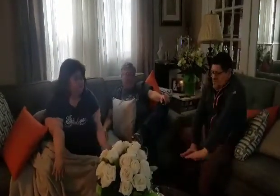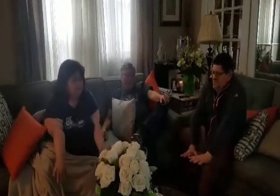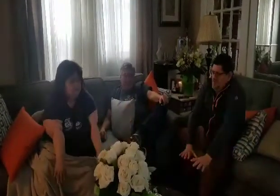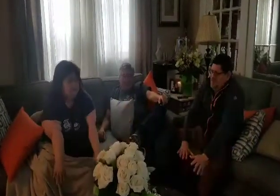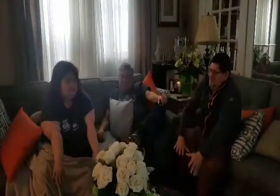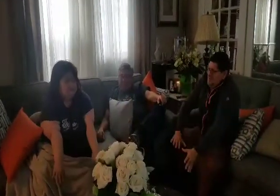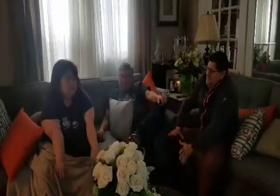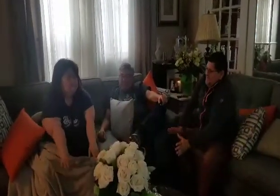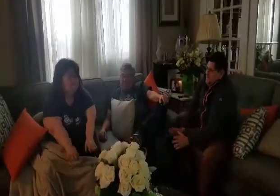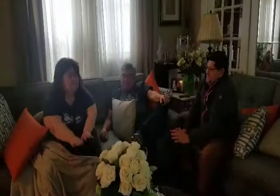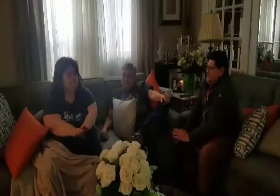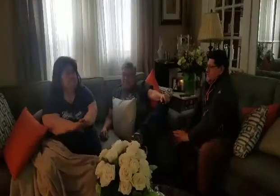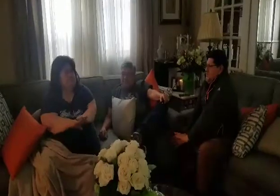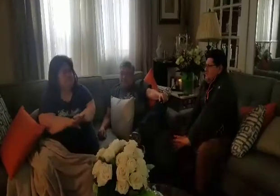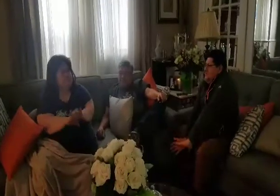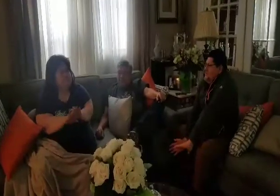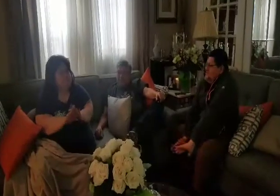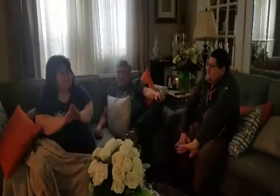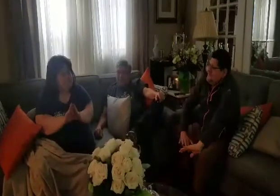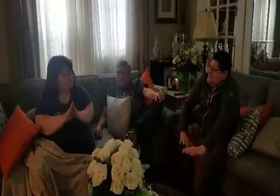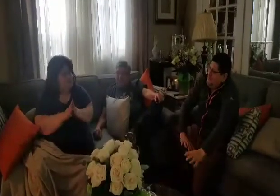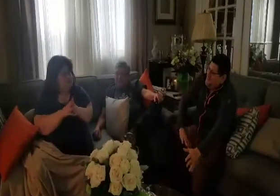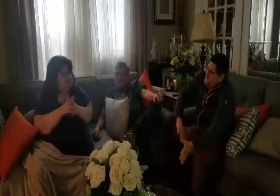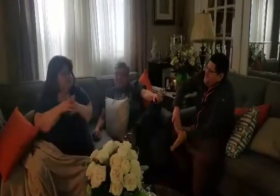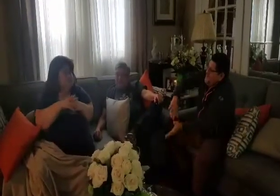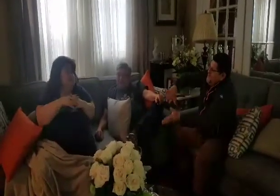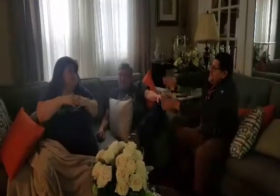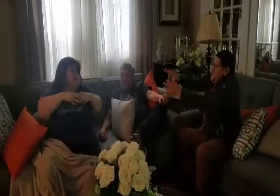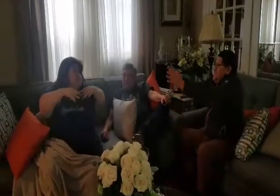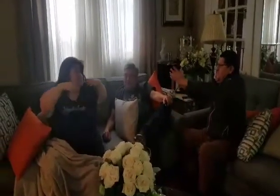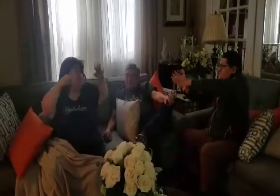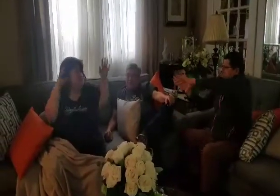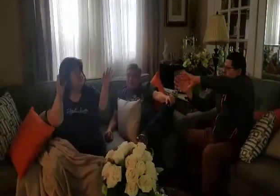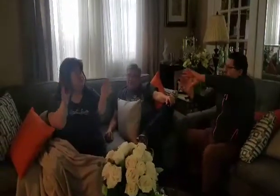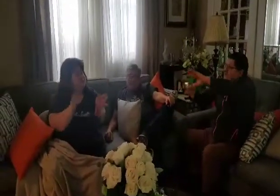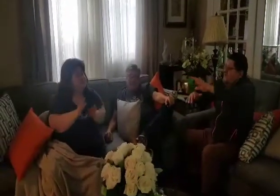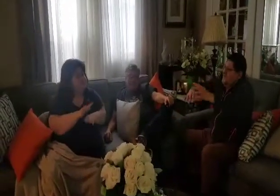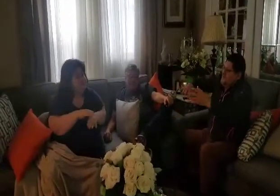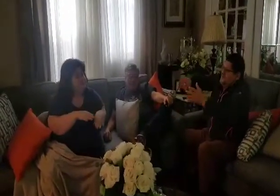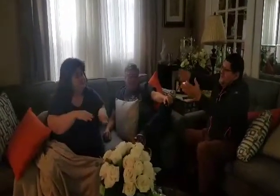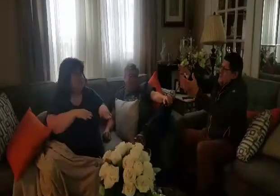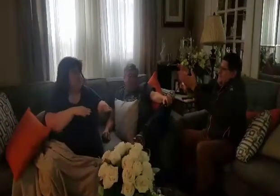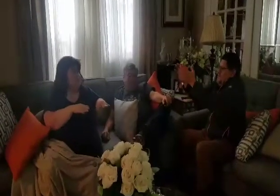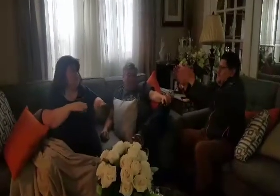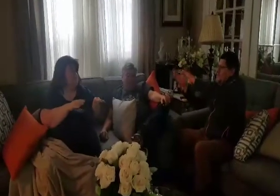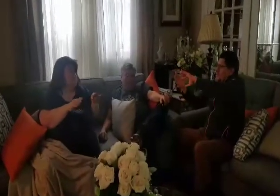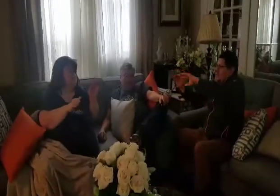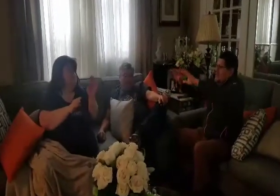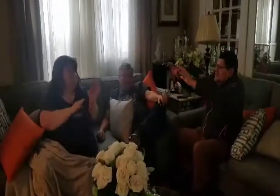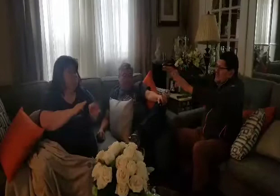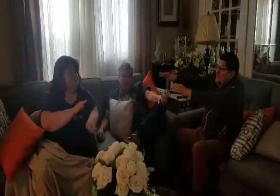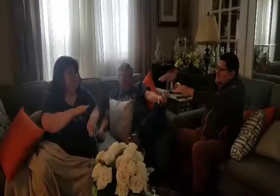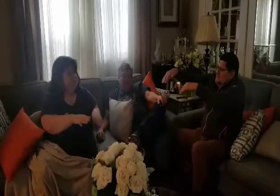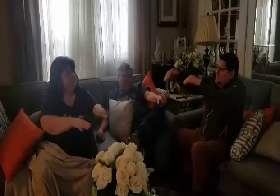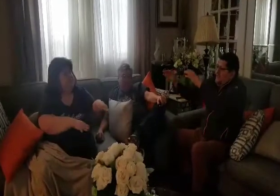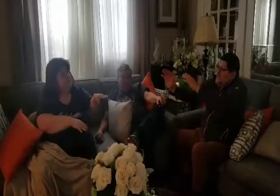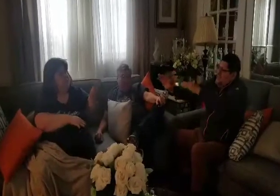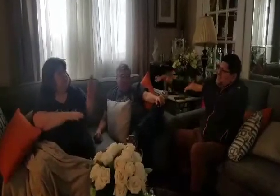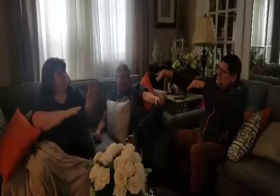the colors of the rainbow, so pretty in